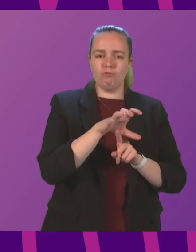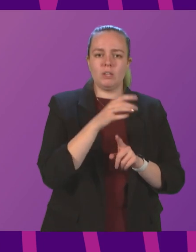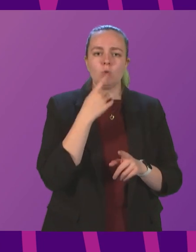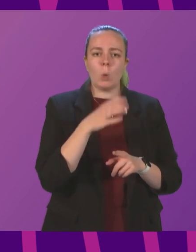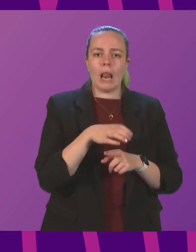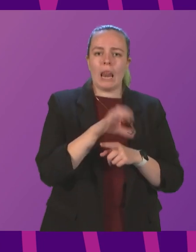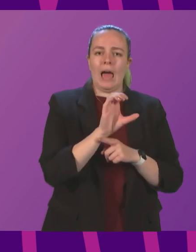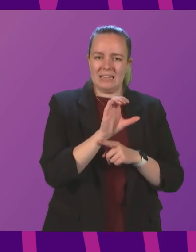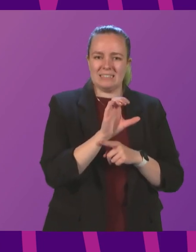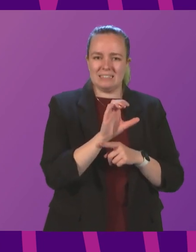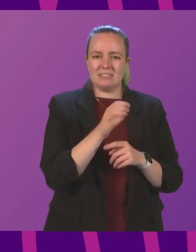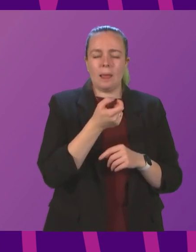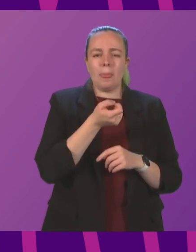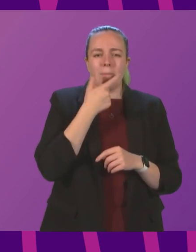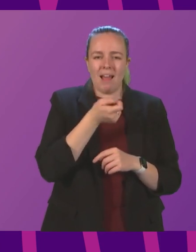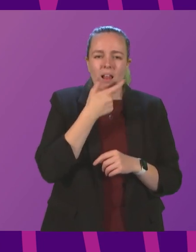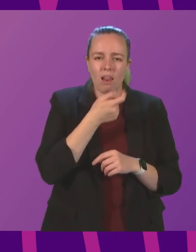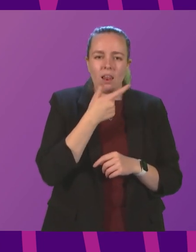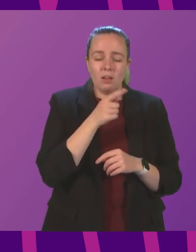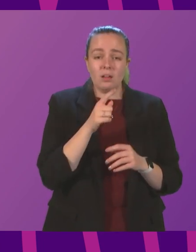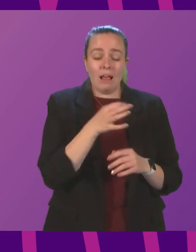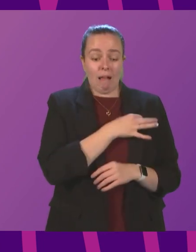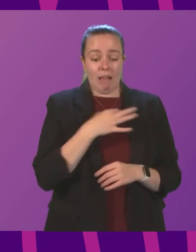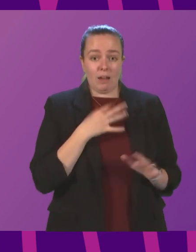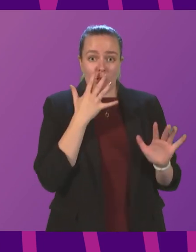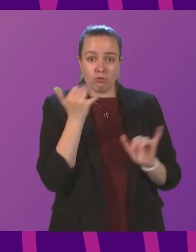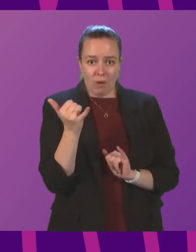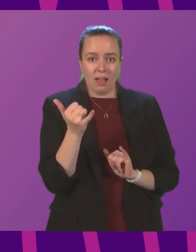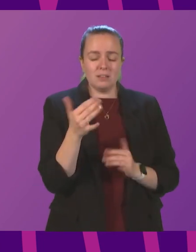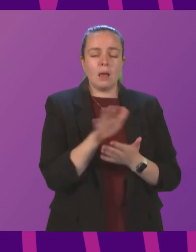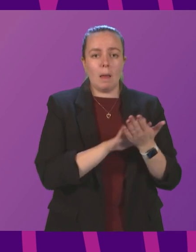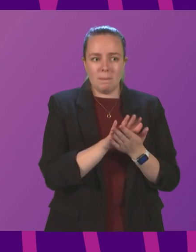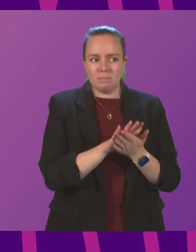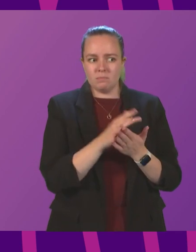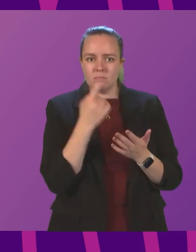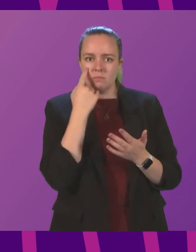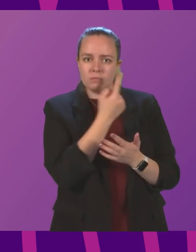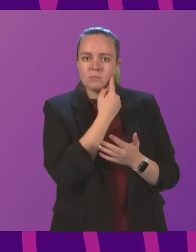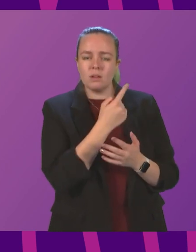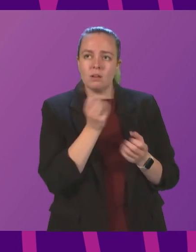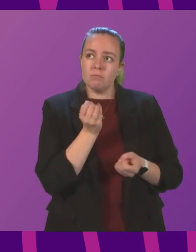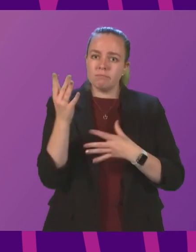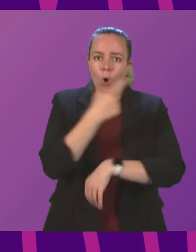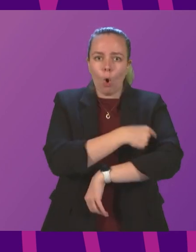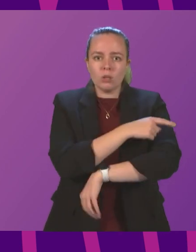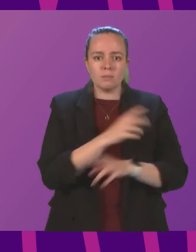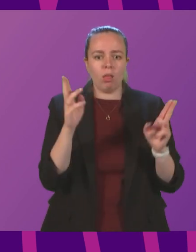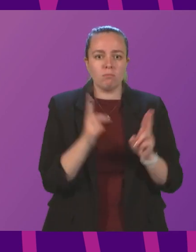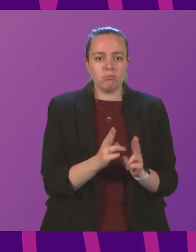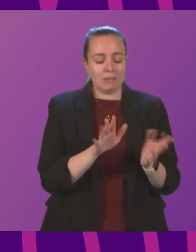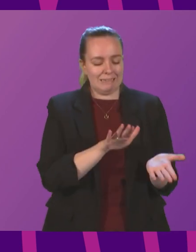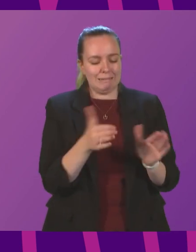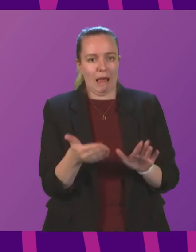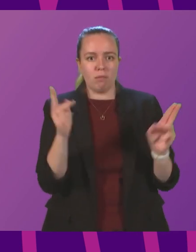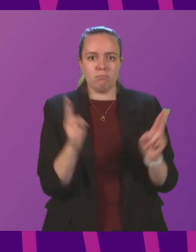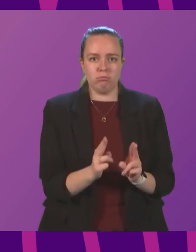antiviral in the form of a pill, which clinical trials have found cuts the risk of hospitalisation or death by 50%. That's